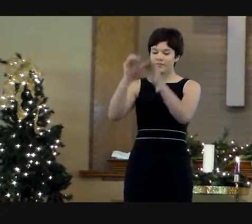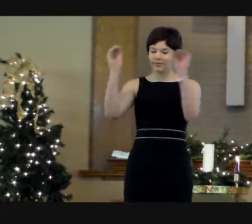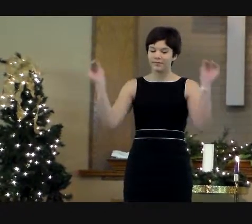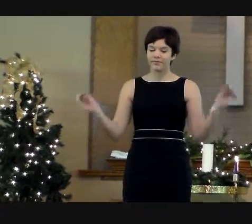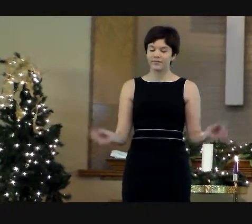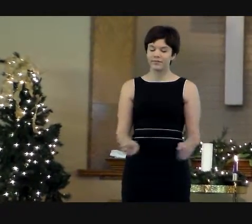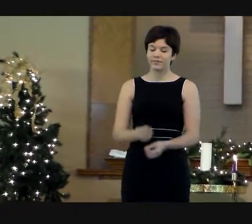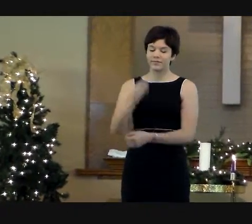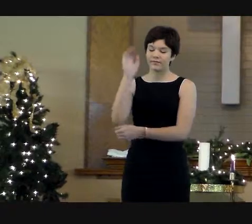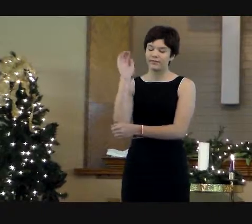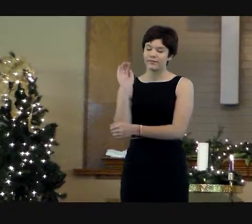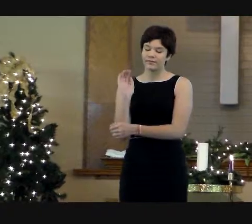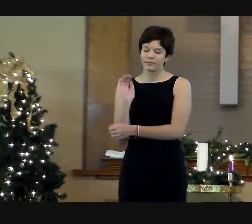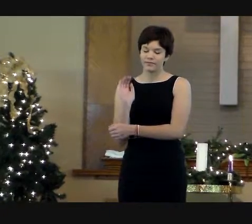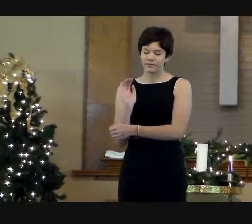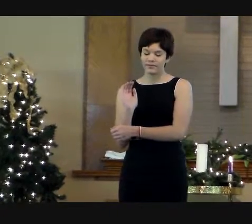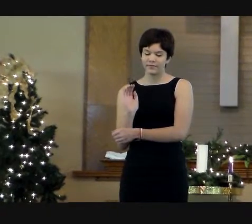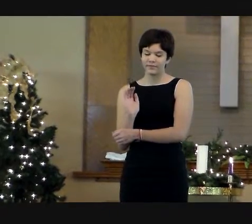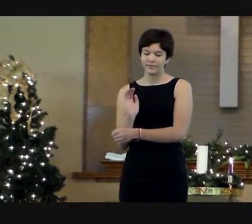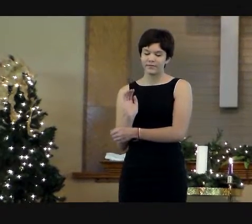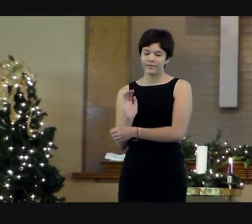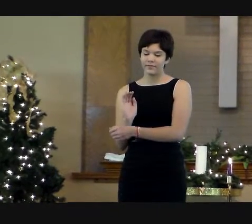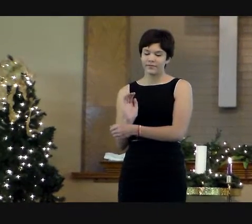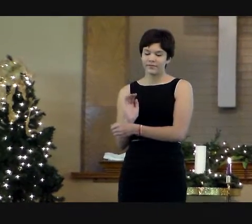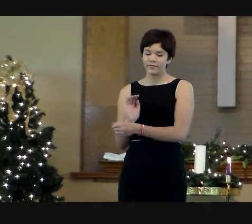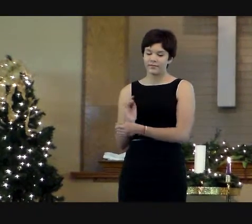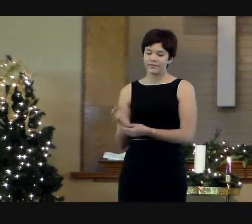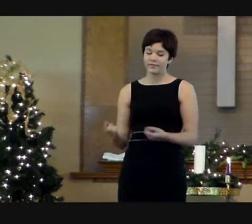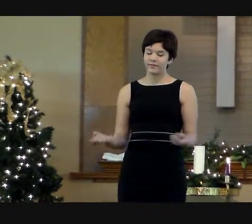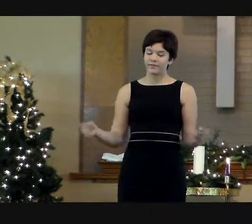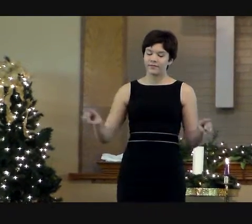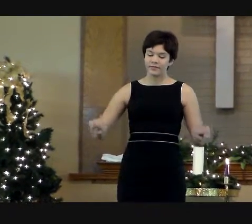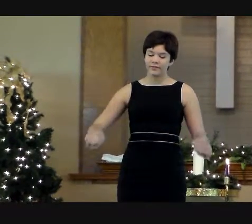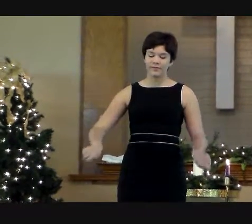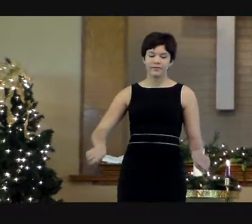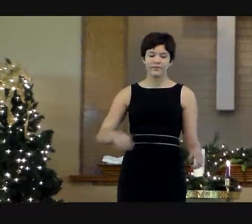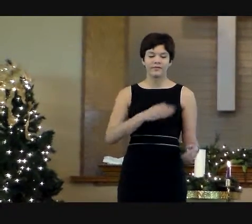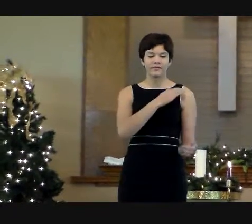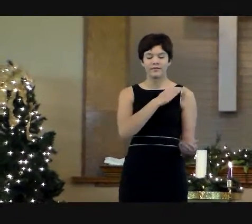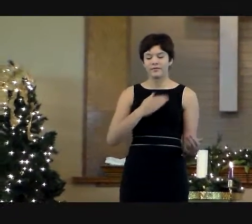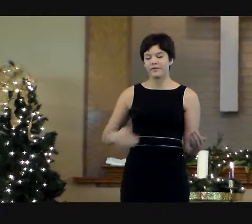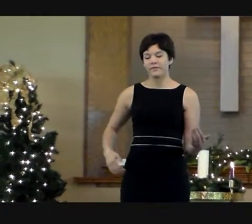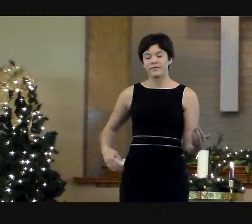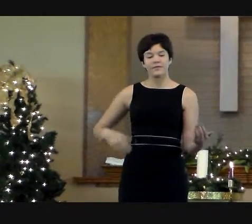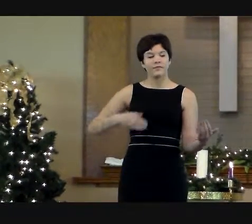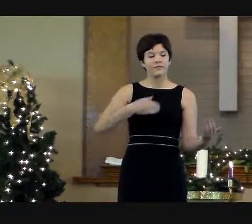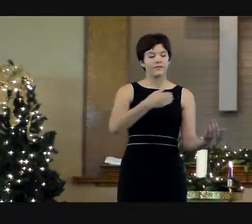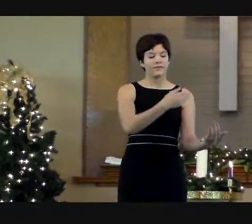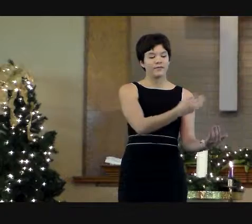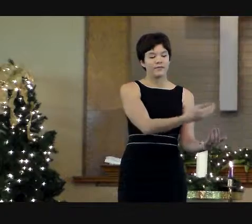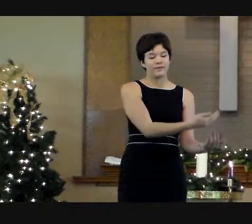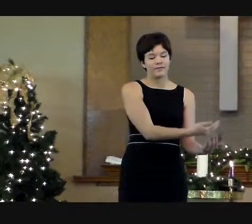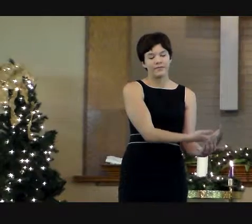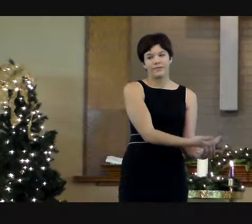oh, holy night, when Christ was born.